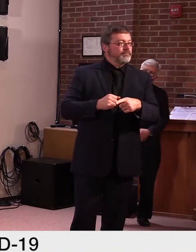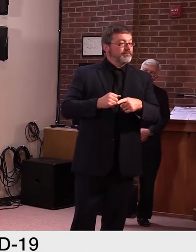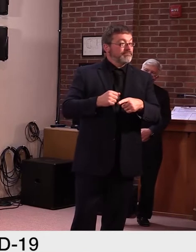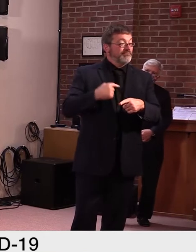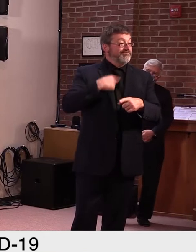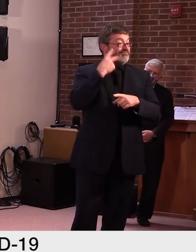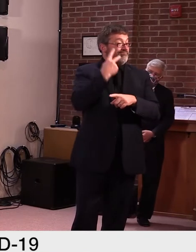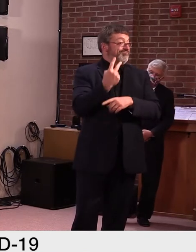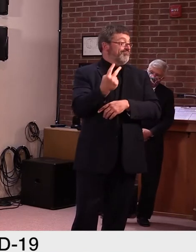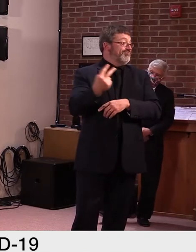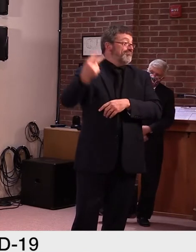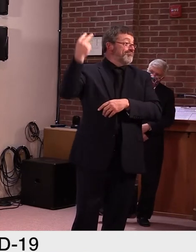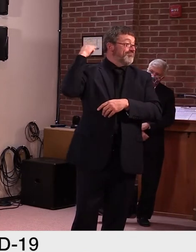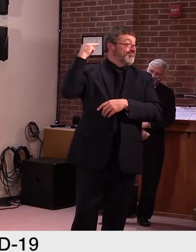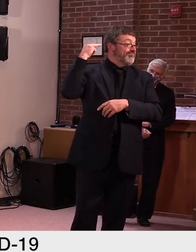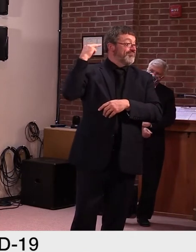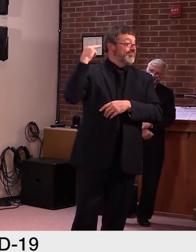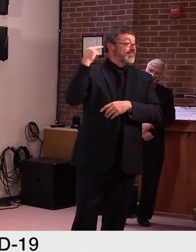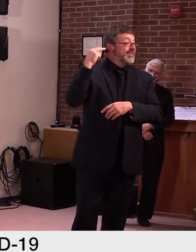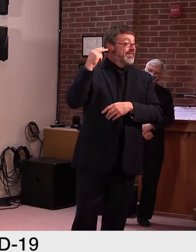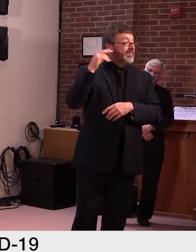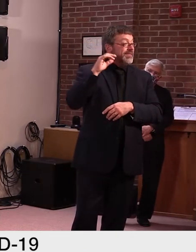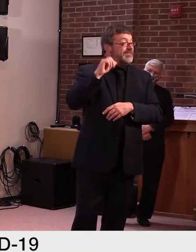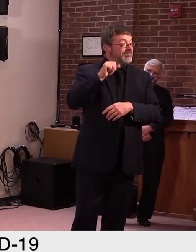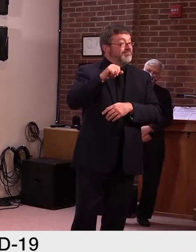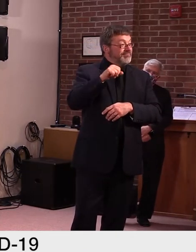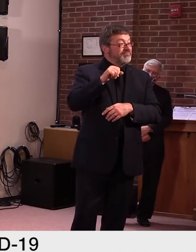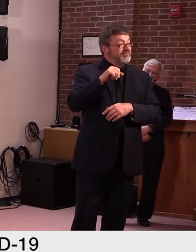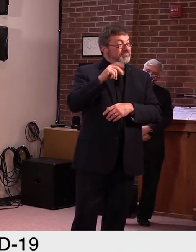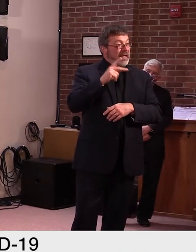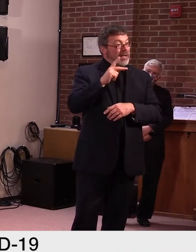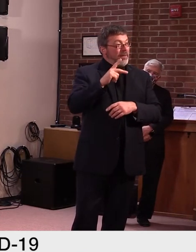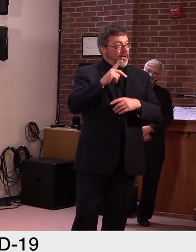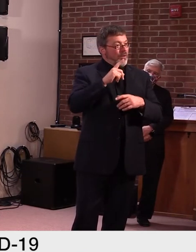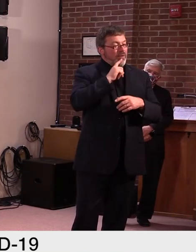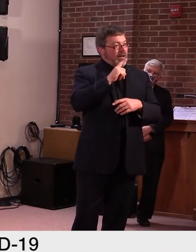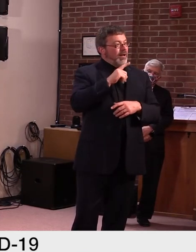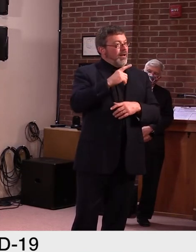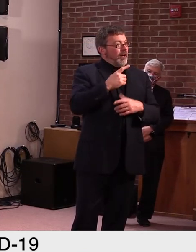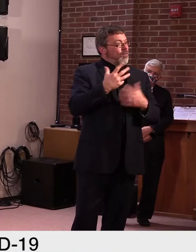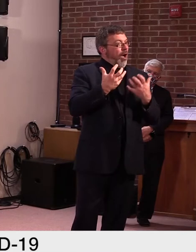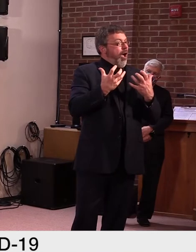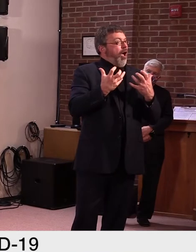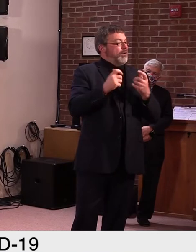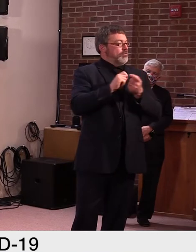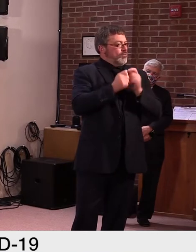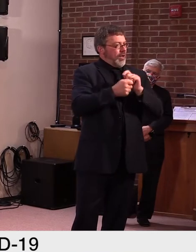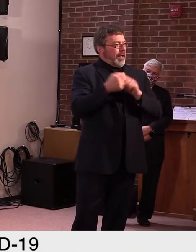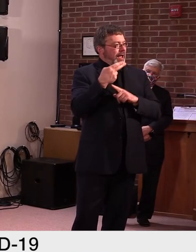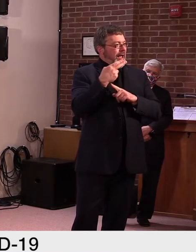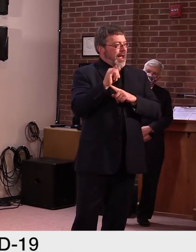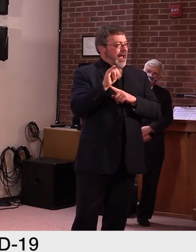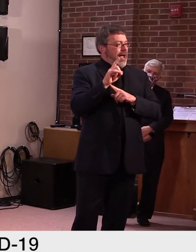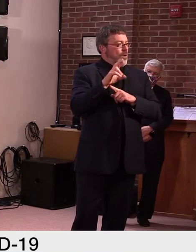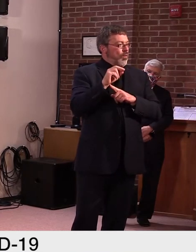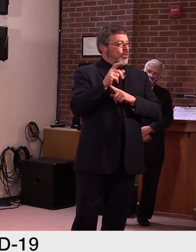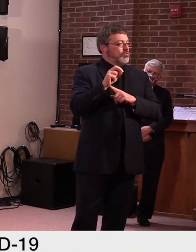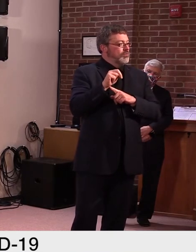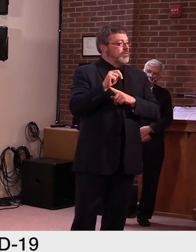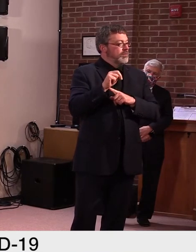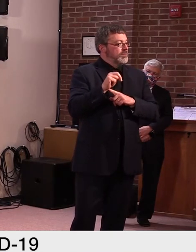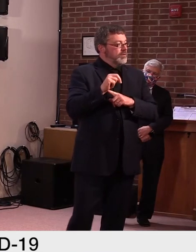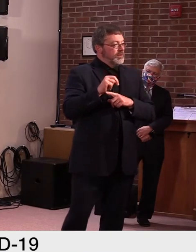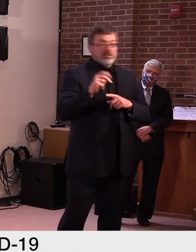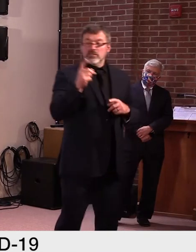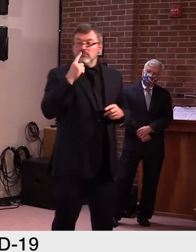companies working on, on hydrogen. that could be part of the mix in the future as well. Right now it's, it's electric vehicles, but hydrogen is still,